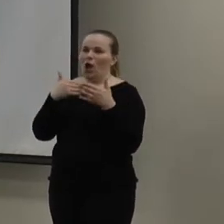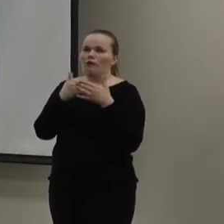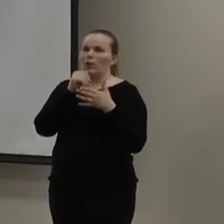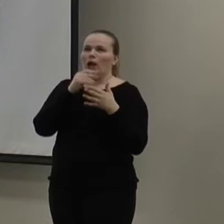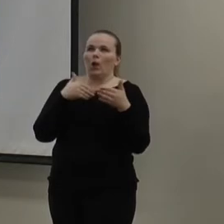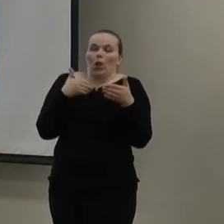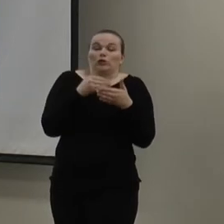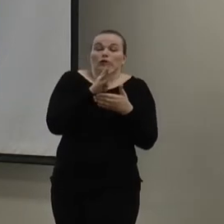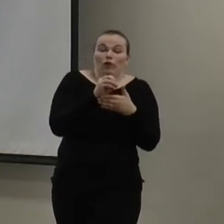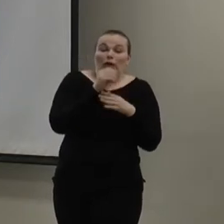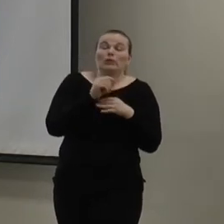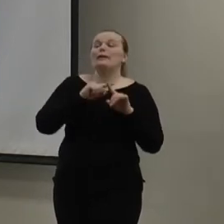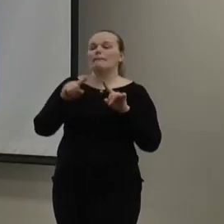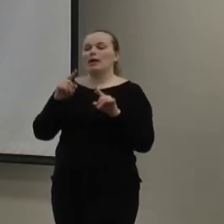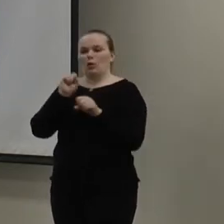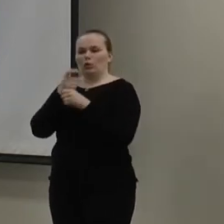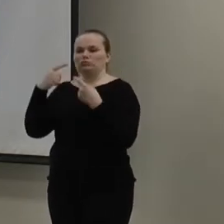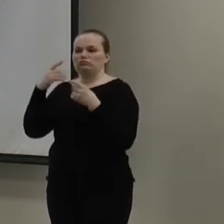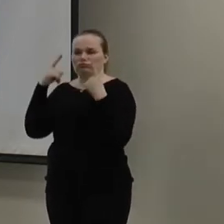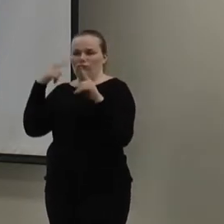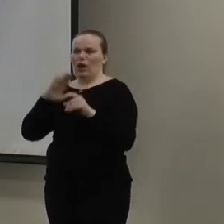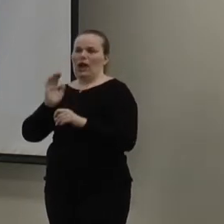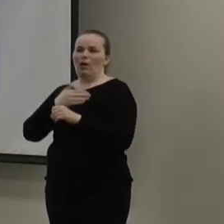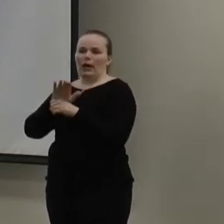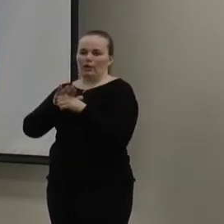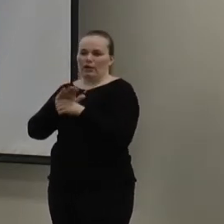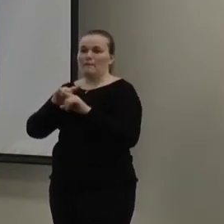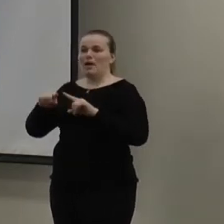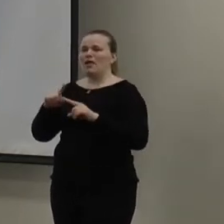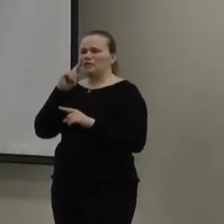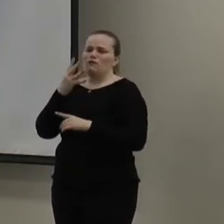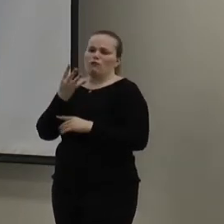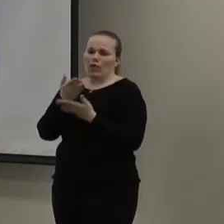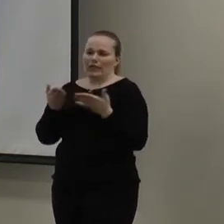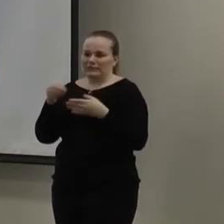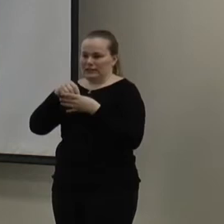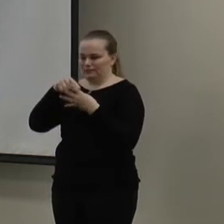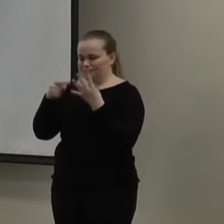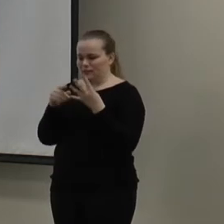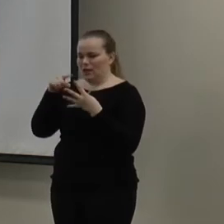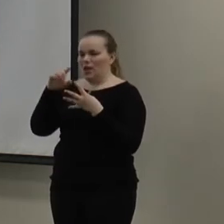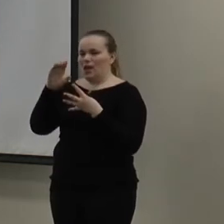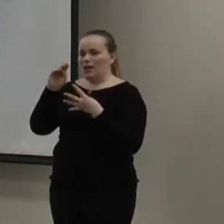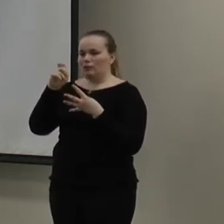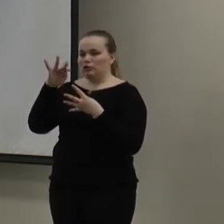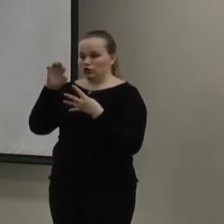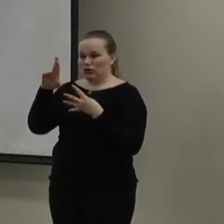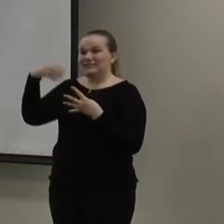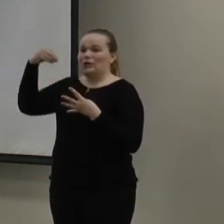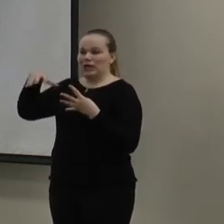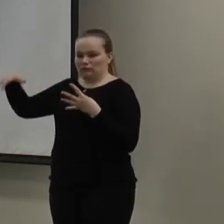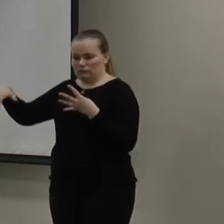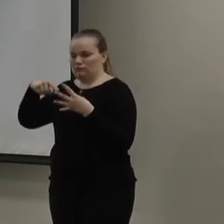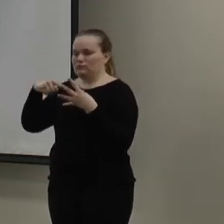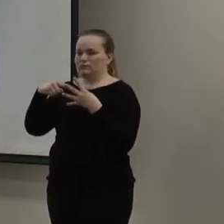40 degrees. But it works well for our area. And basically, there's four components to it. You have the compressor, which is outside. You have the